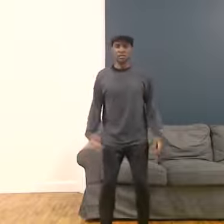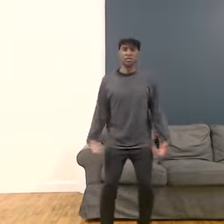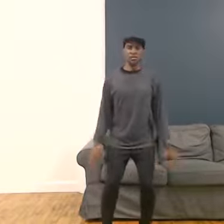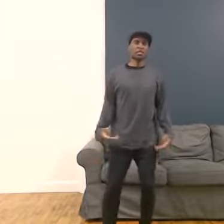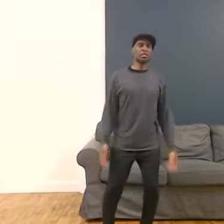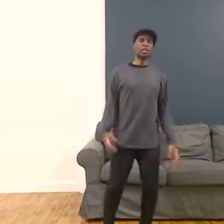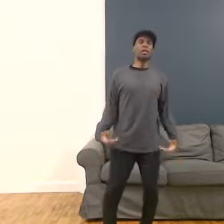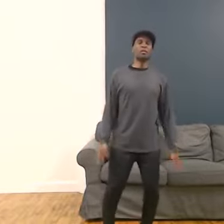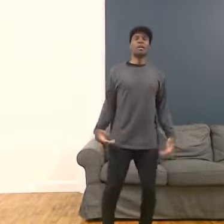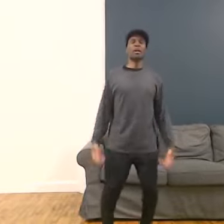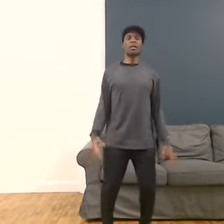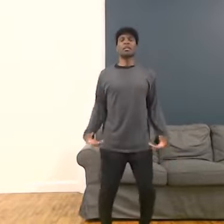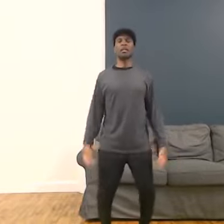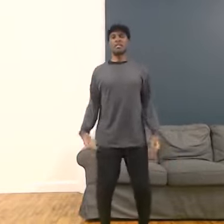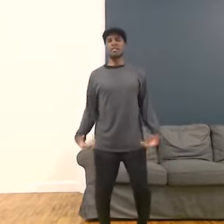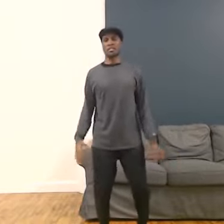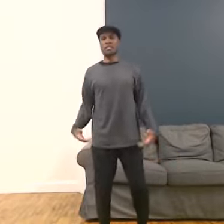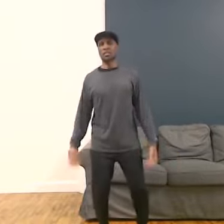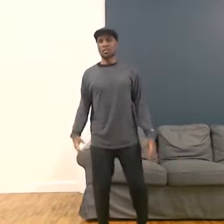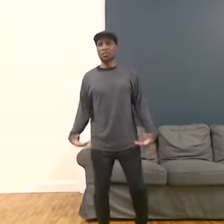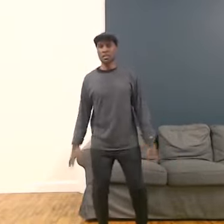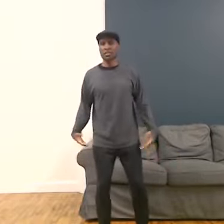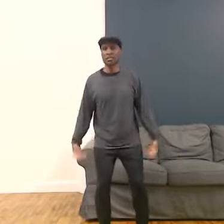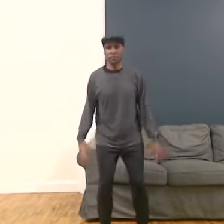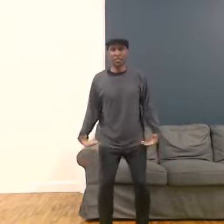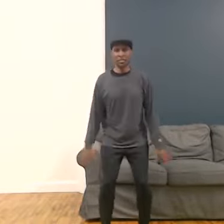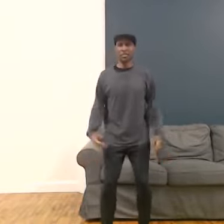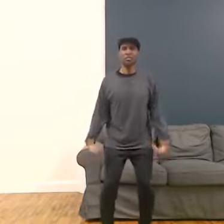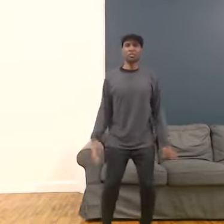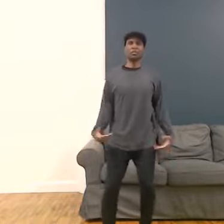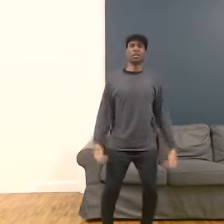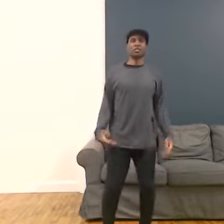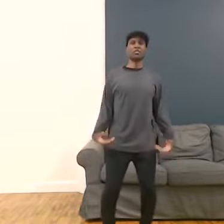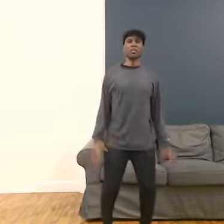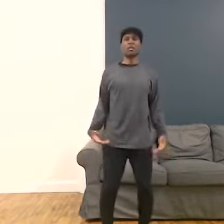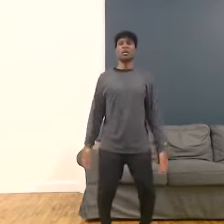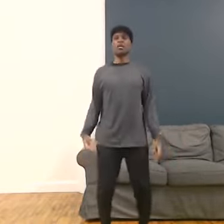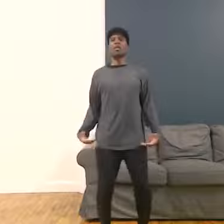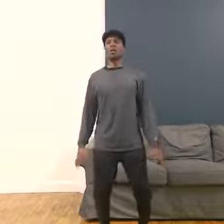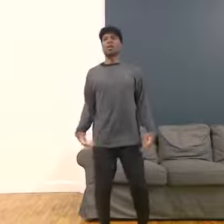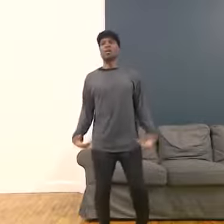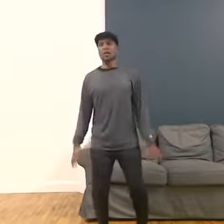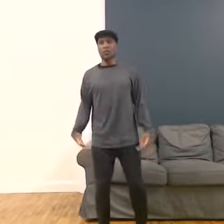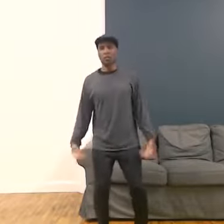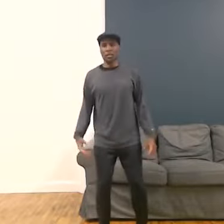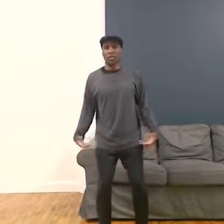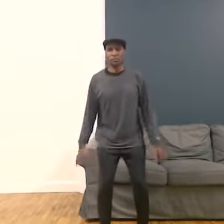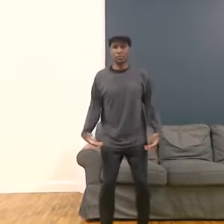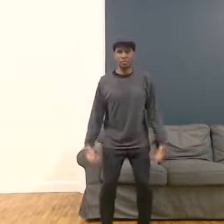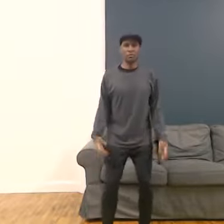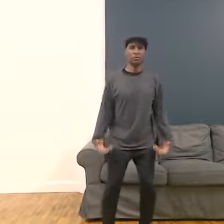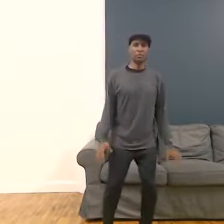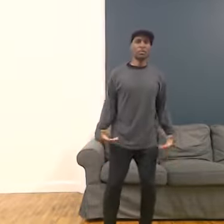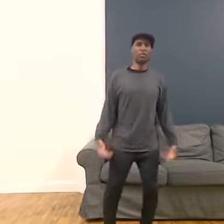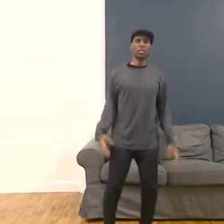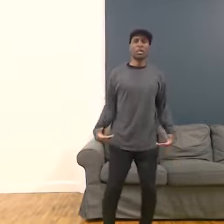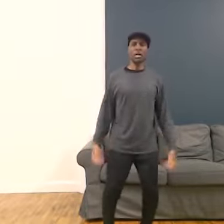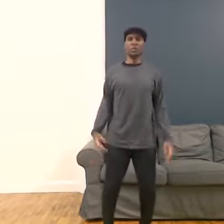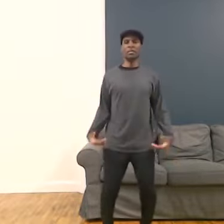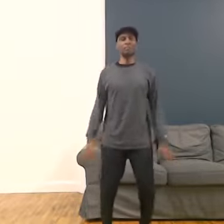Just any way that allows us to express and release stress. full of weight, all the way, all the way,